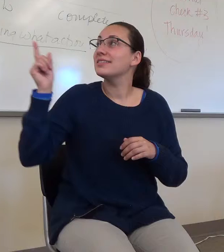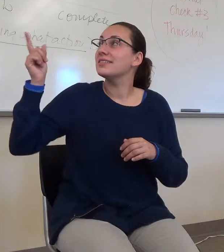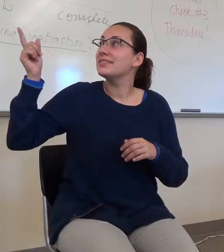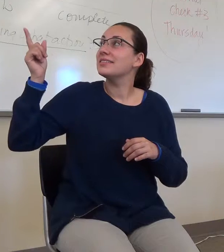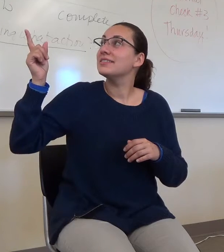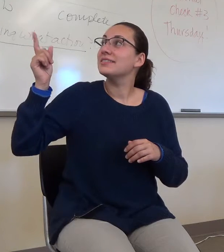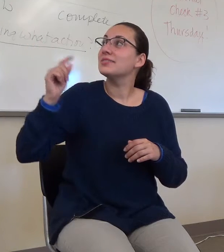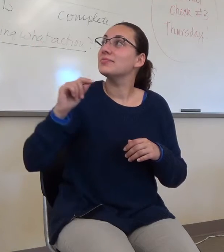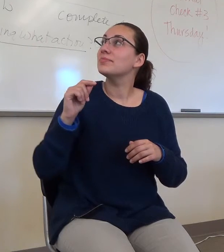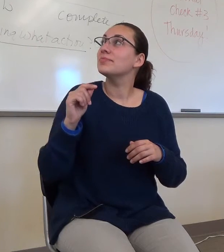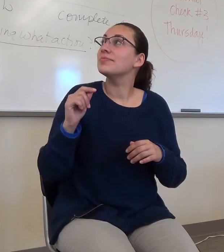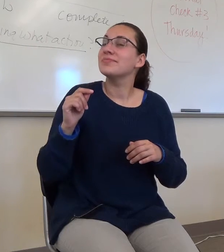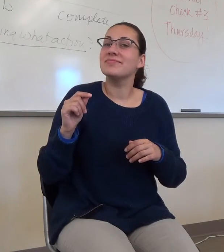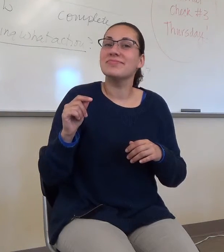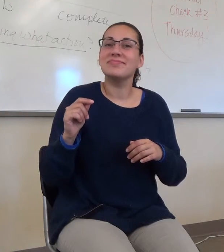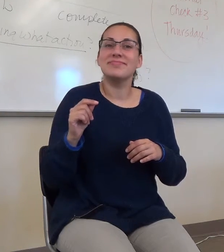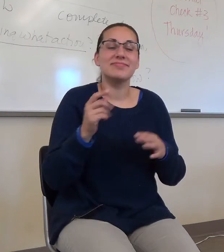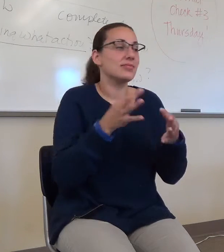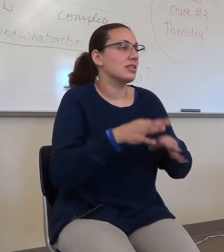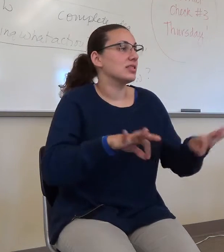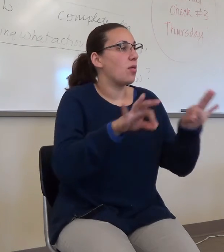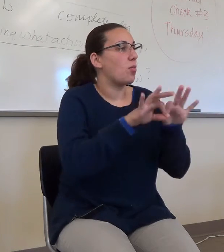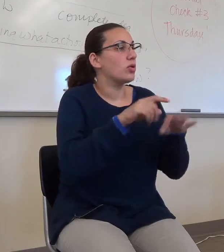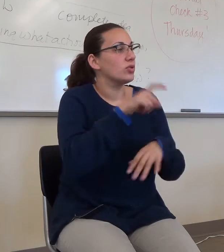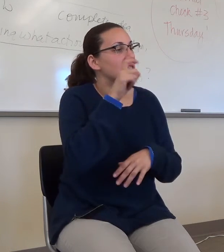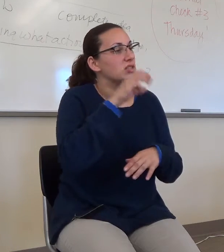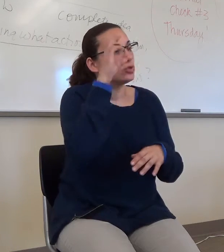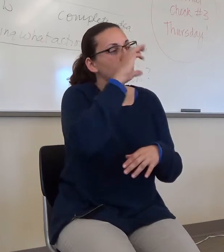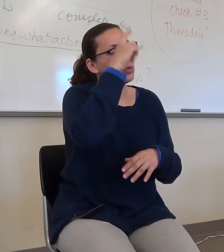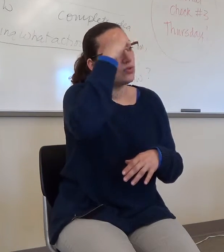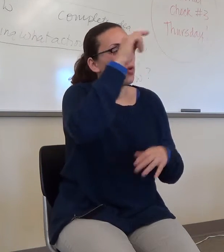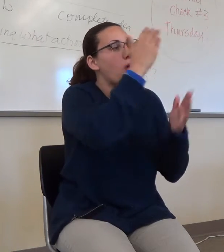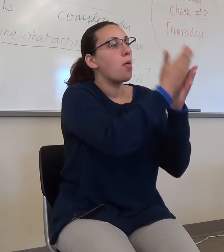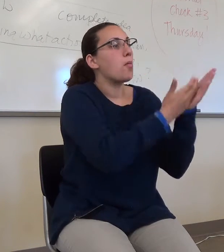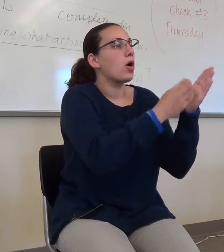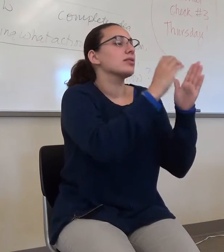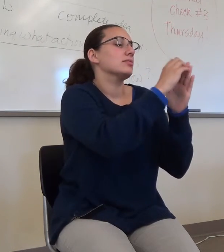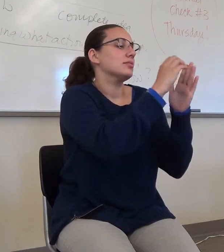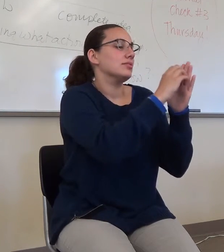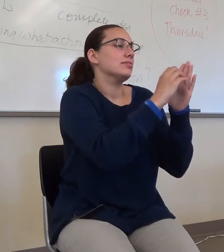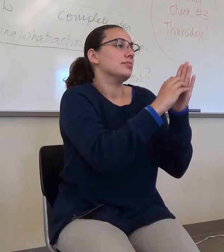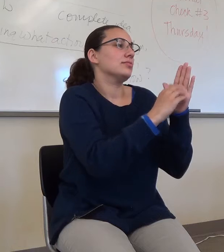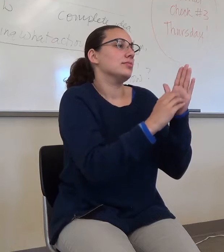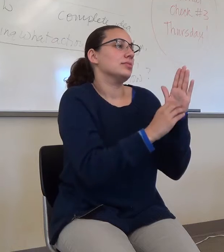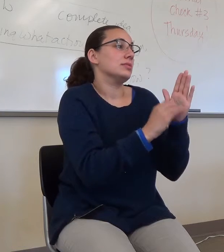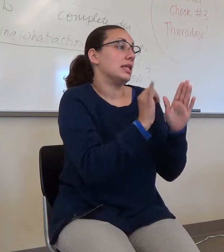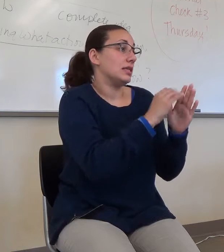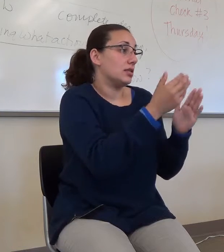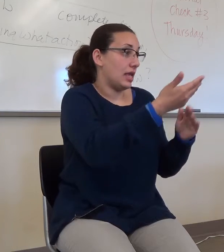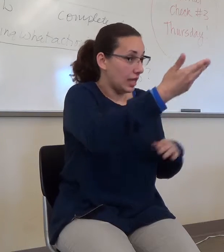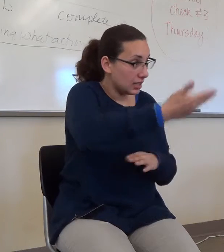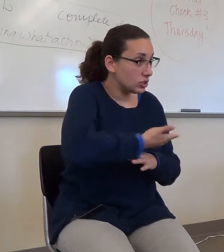This is the importance of looking for these parts. This becomes the intro, okay?